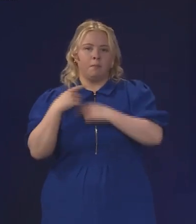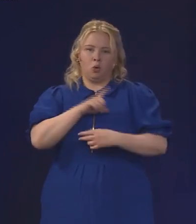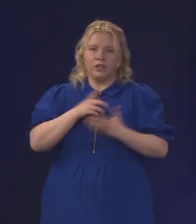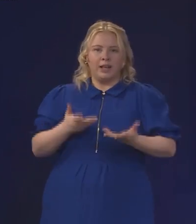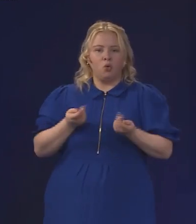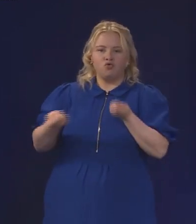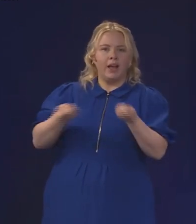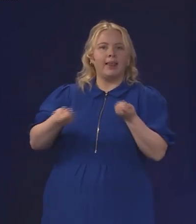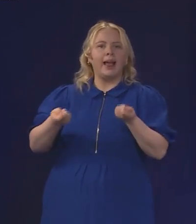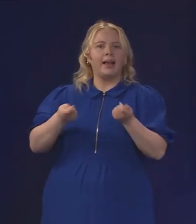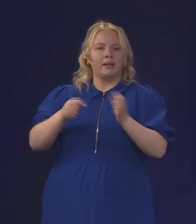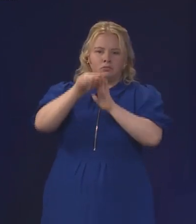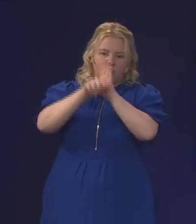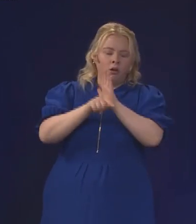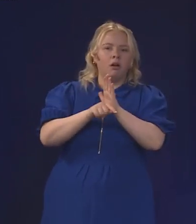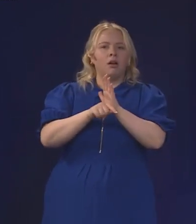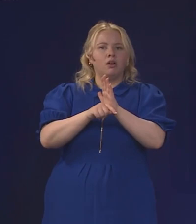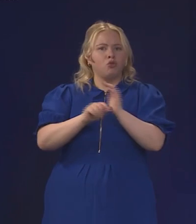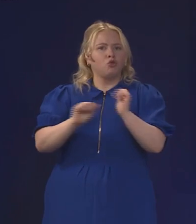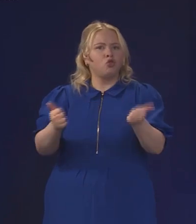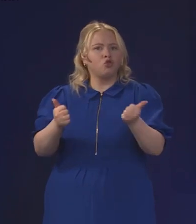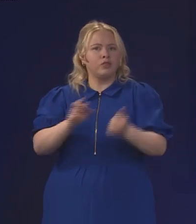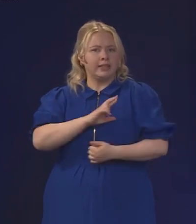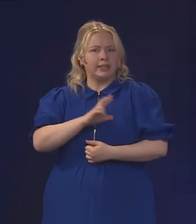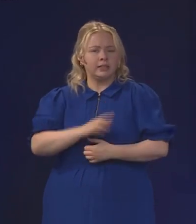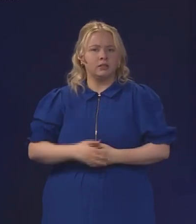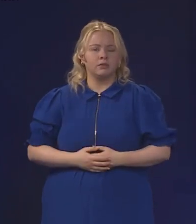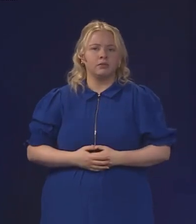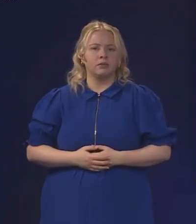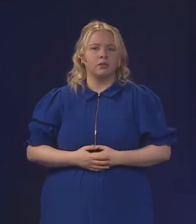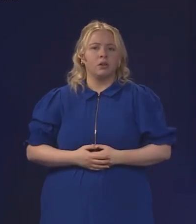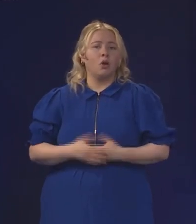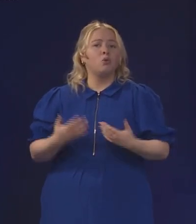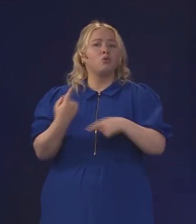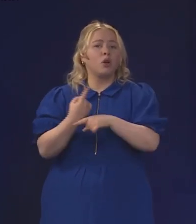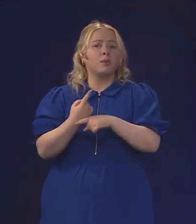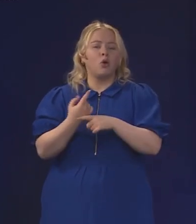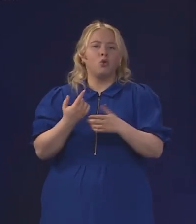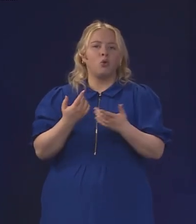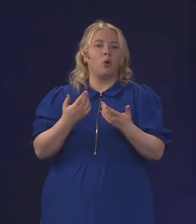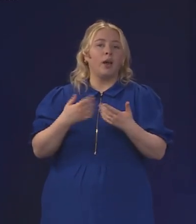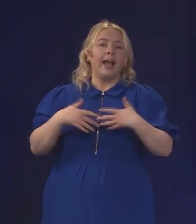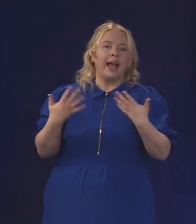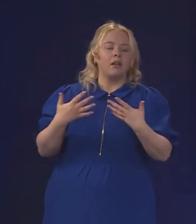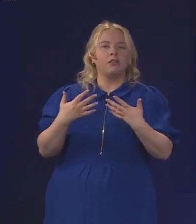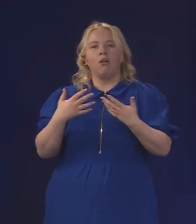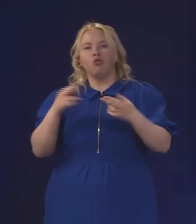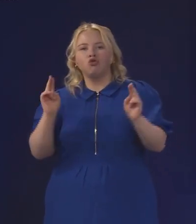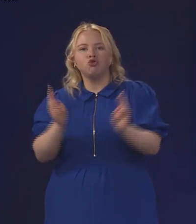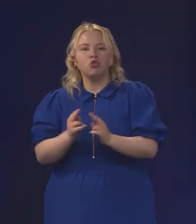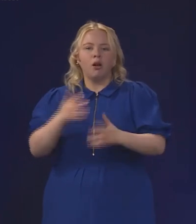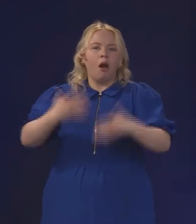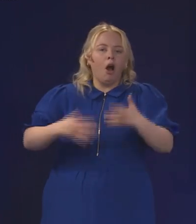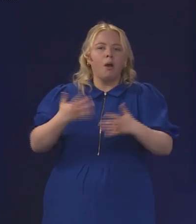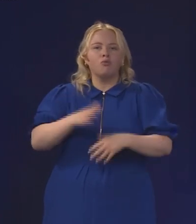We've talked here already this morning about regulation that is potentially about reducing harm